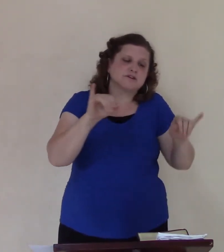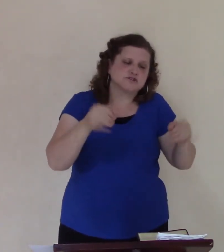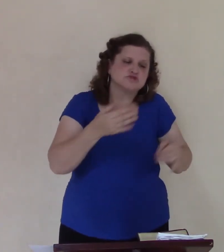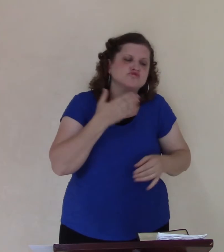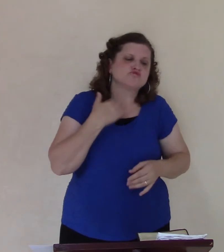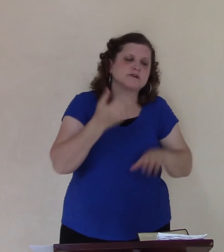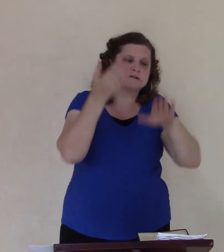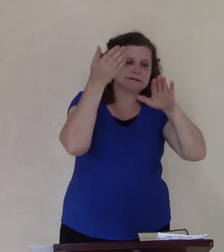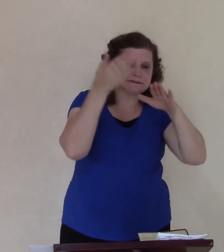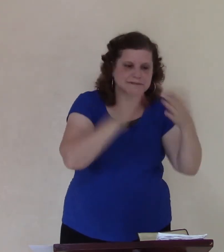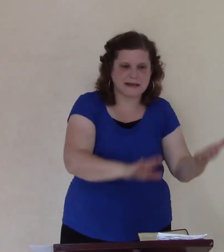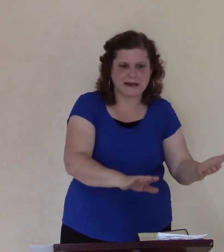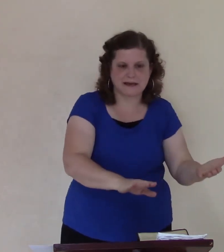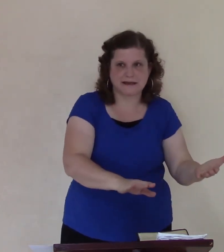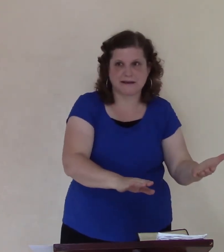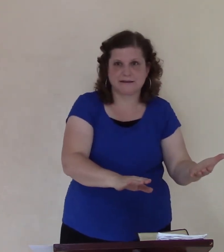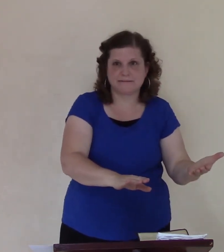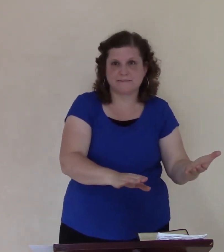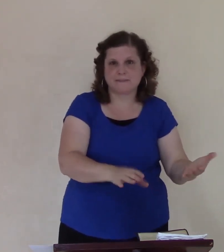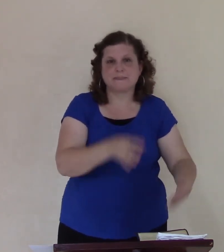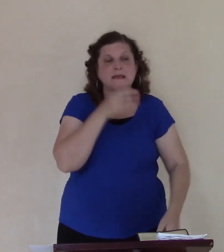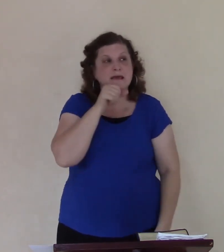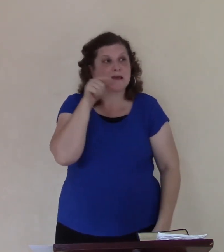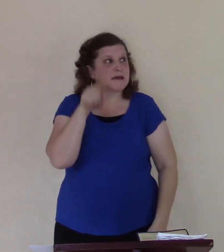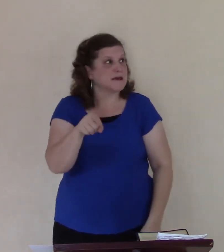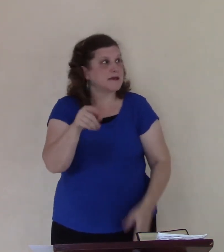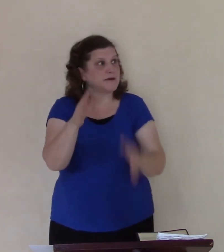He's praying, and as you come, just let me die.